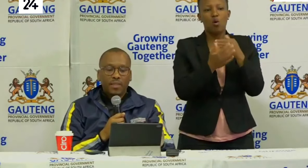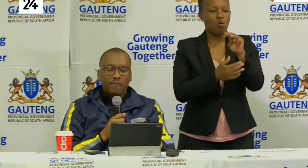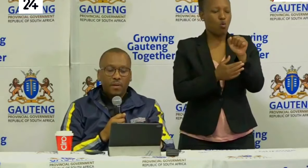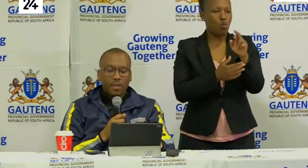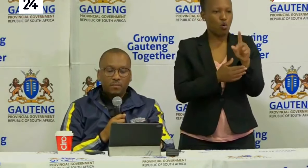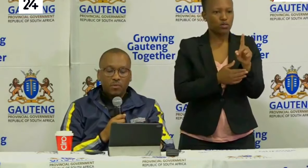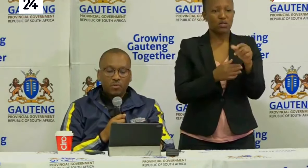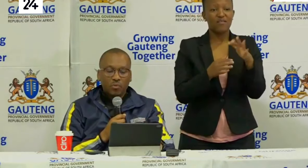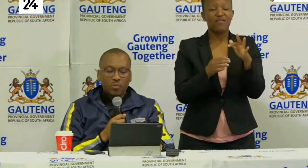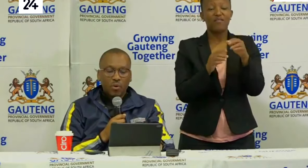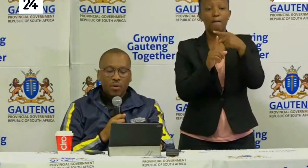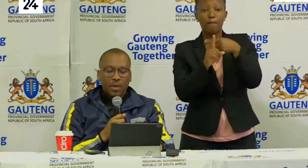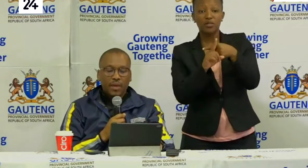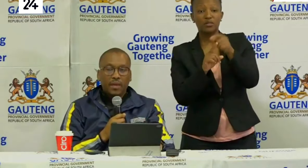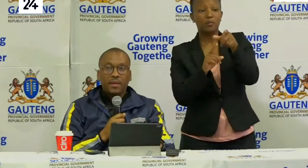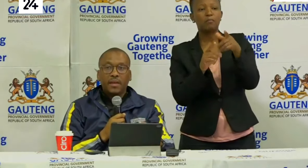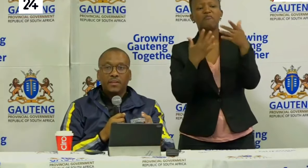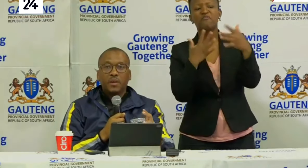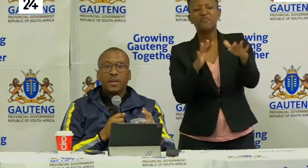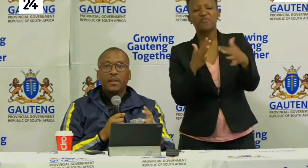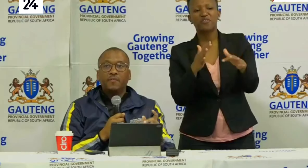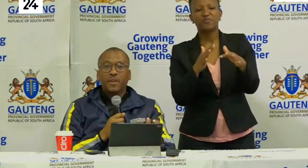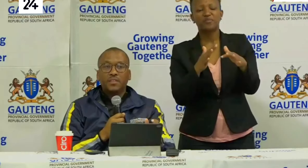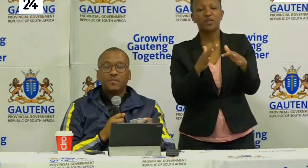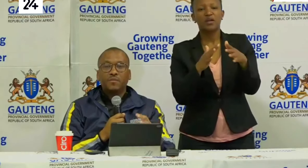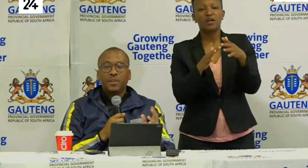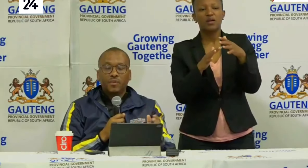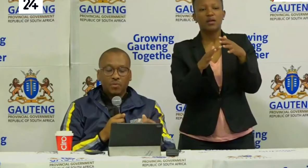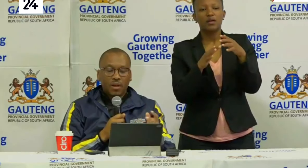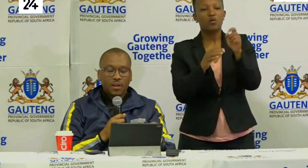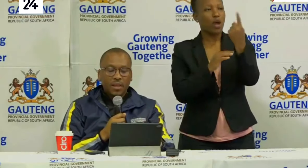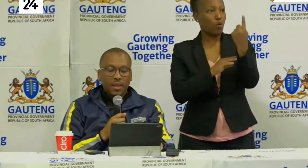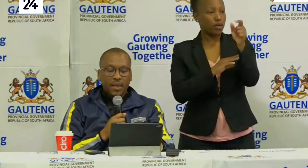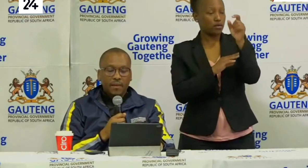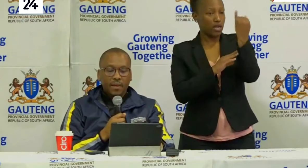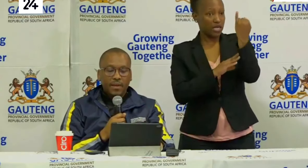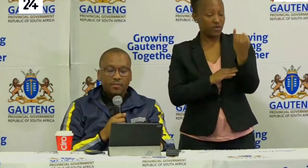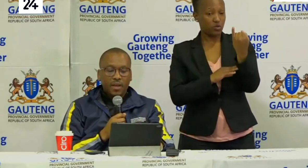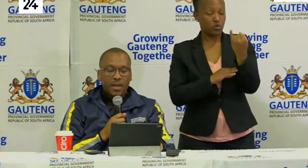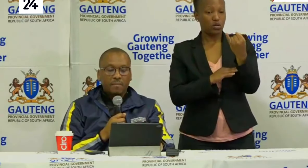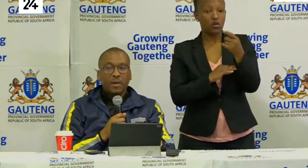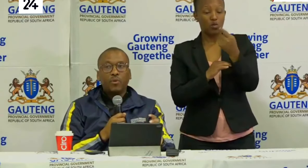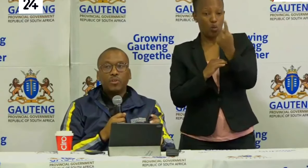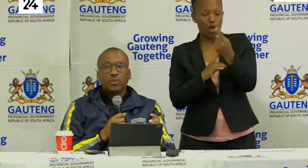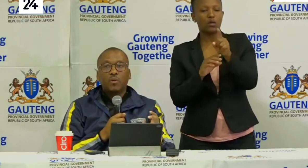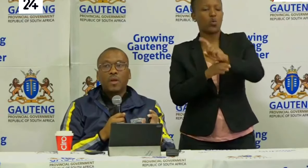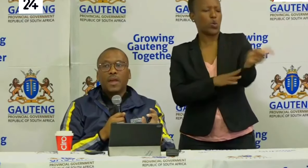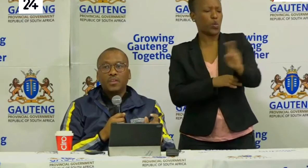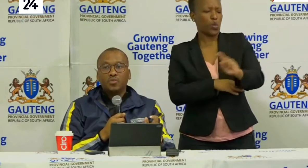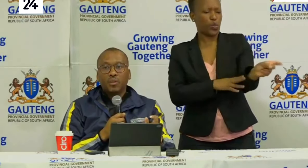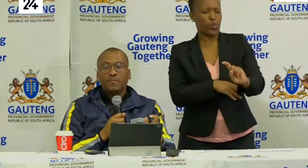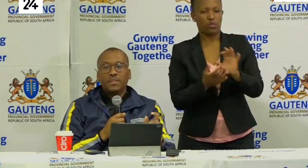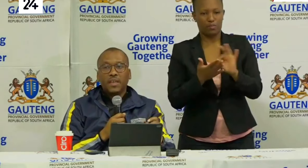where they have been exposed to an infective individual in that regard. But we also